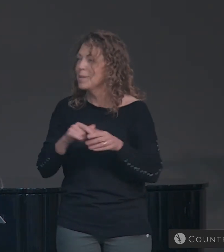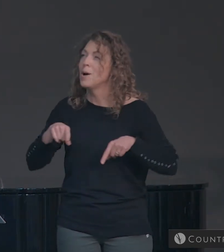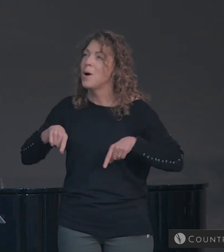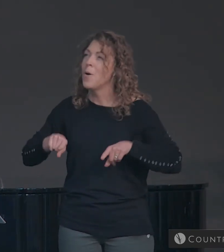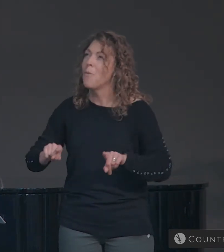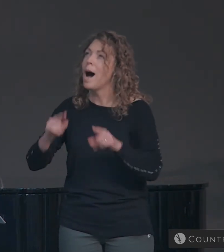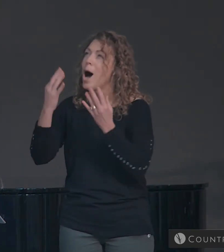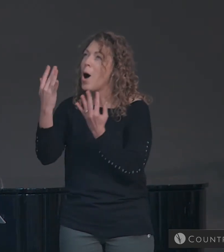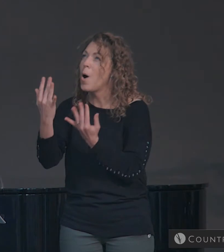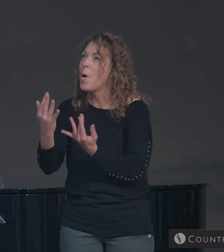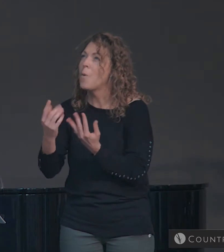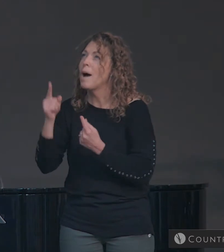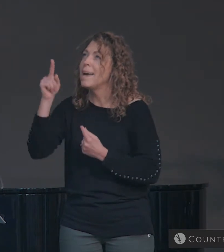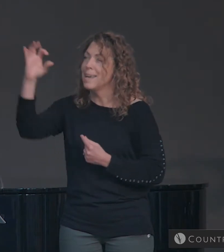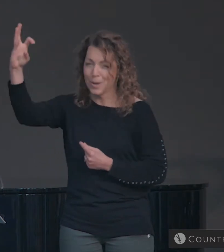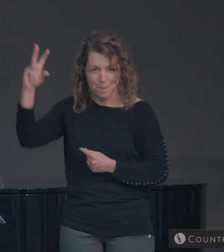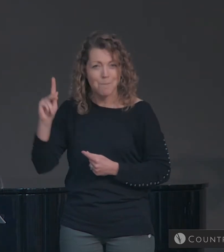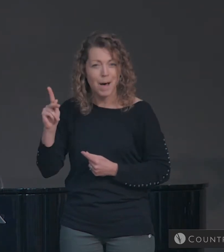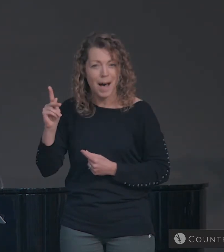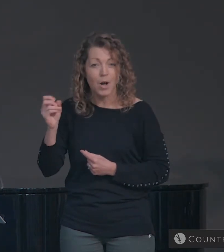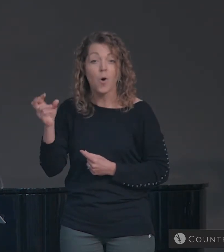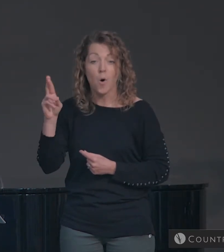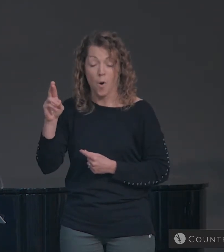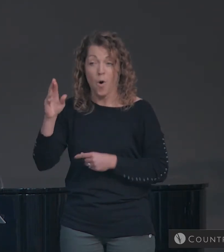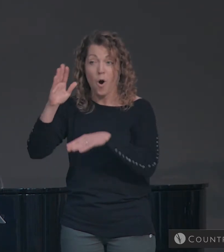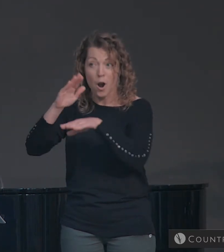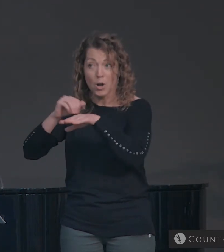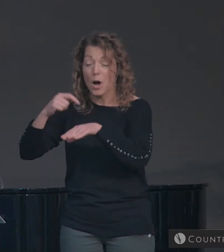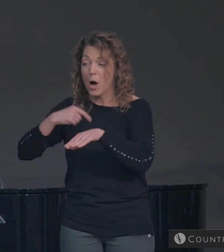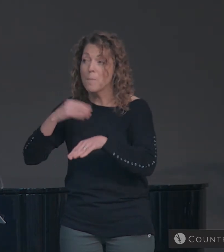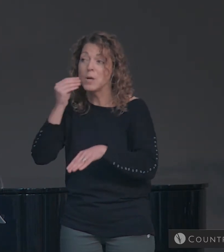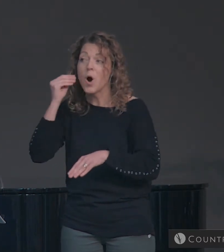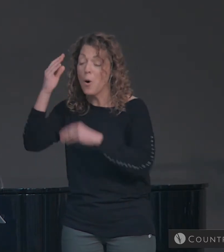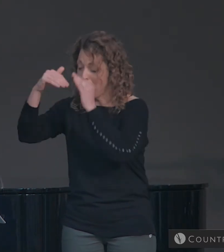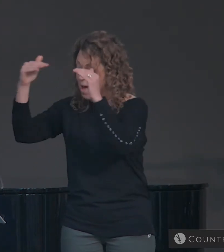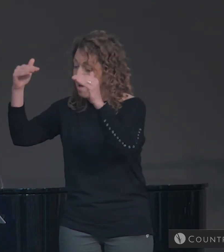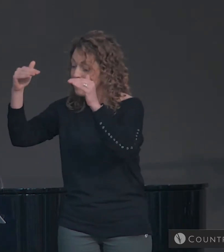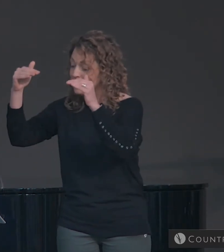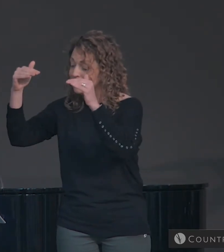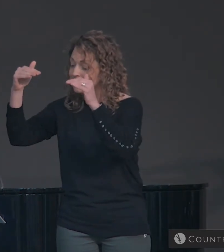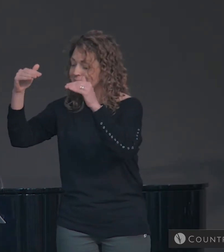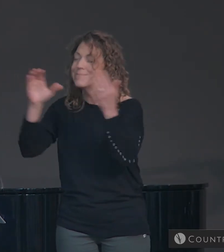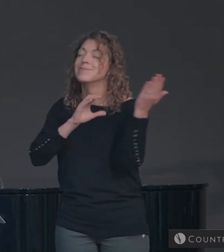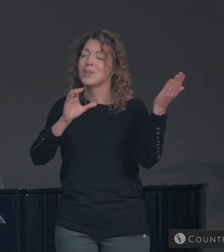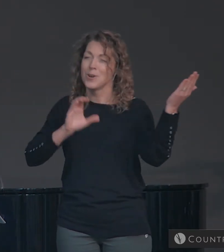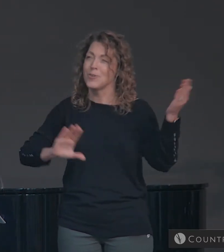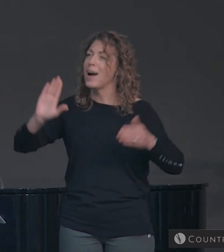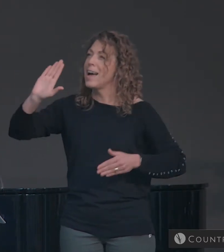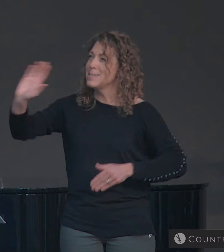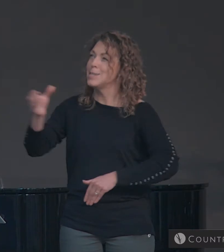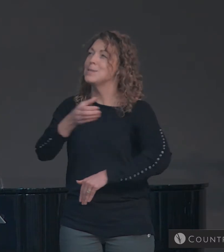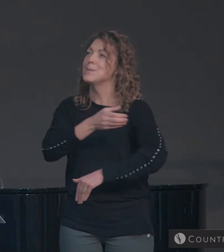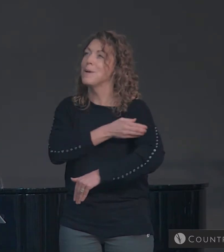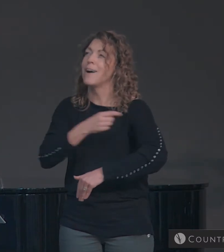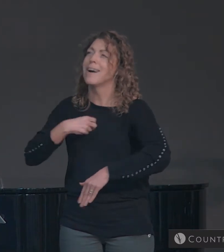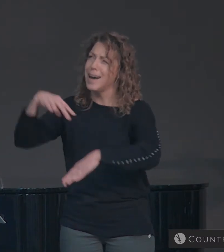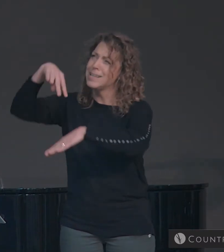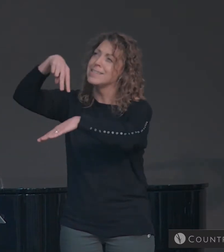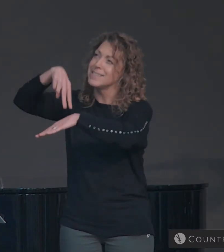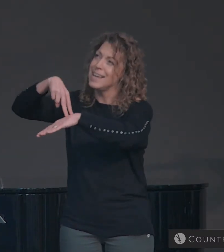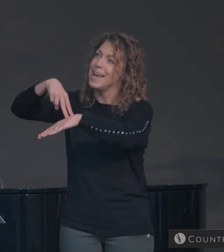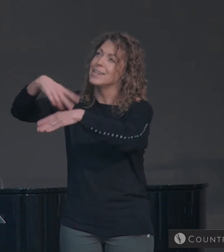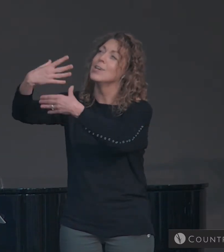me from his hand. Till he returns or calls me home,